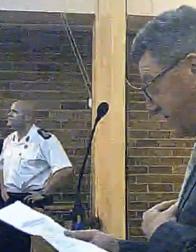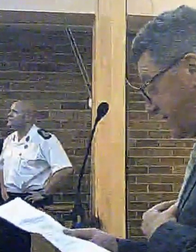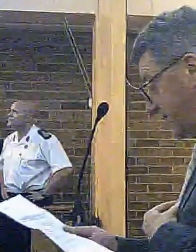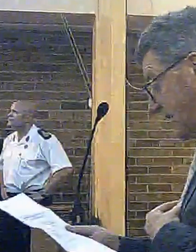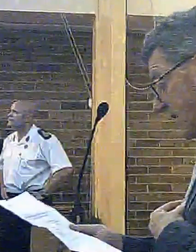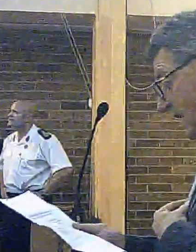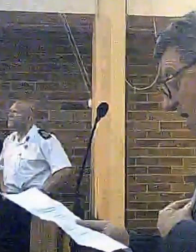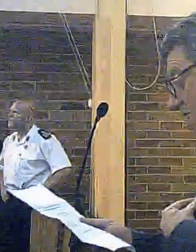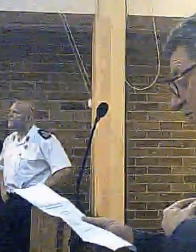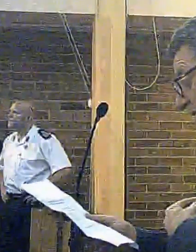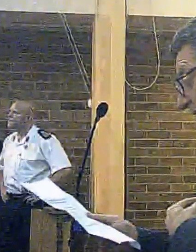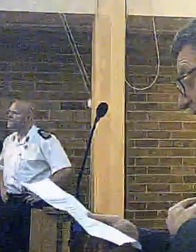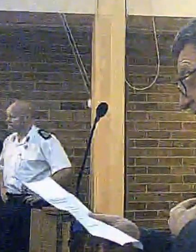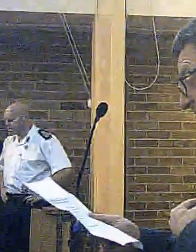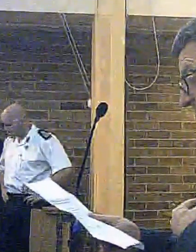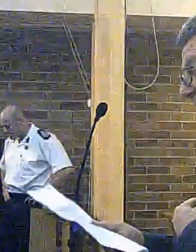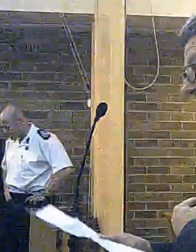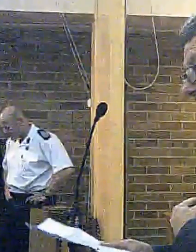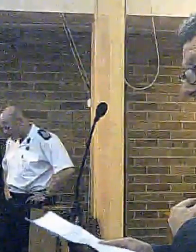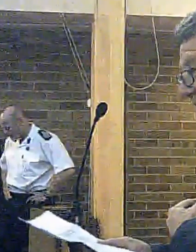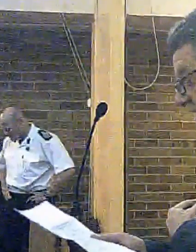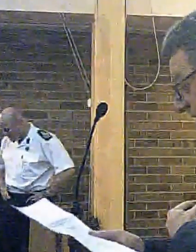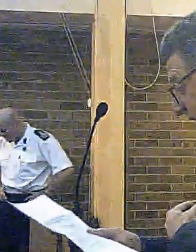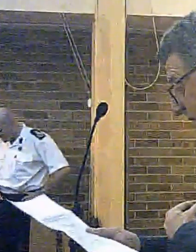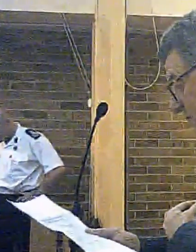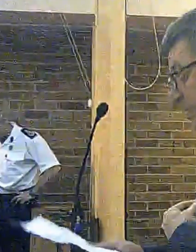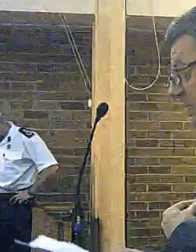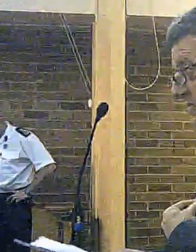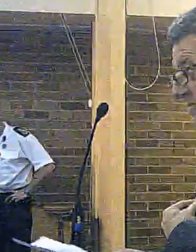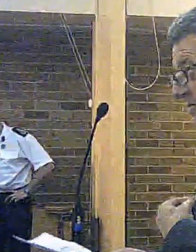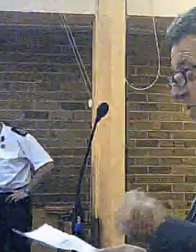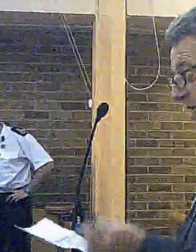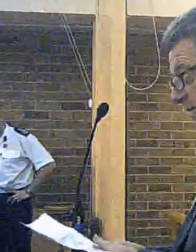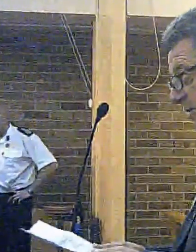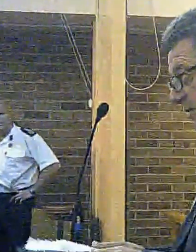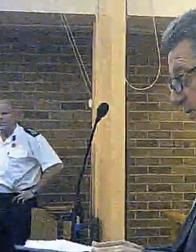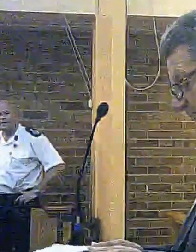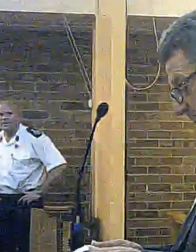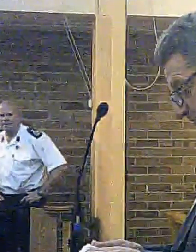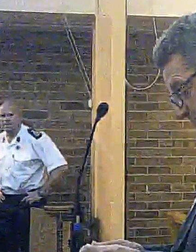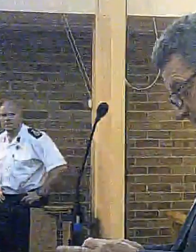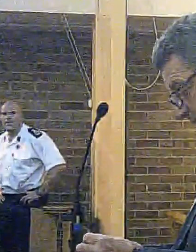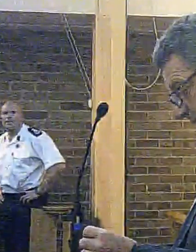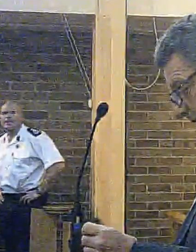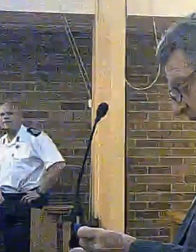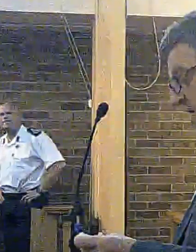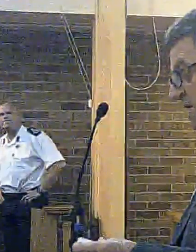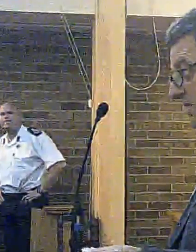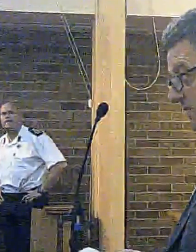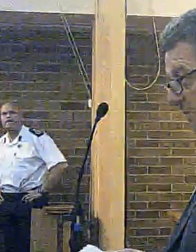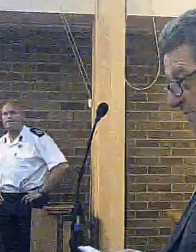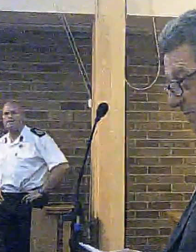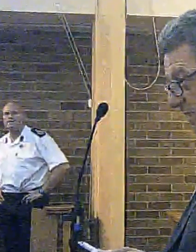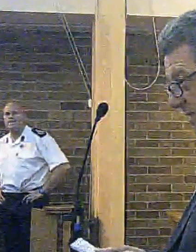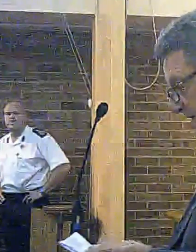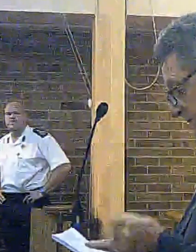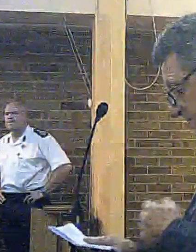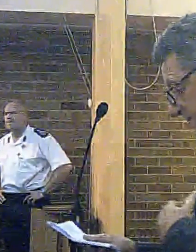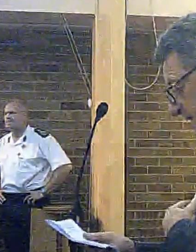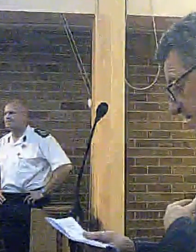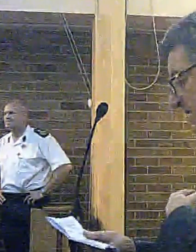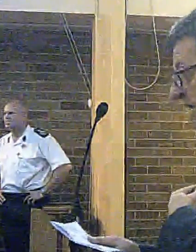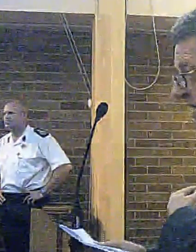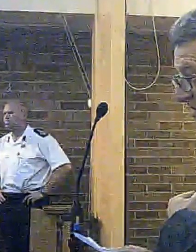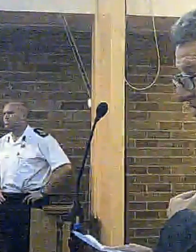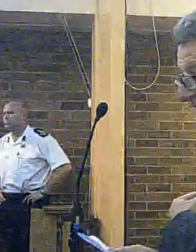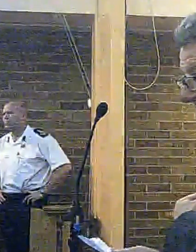fire cover, and whether in the circumstances our proposals are reasonable. It's the fourth public meeting